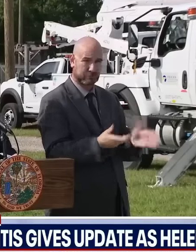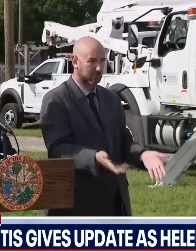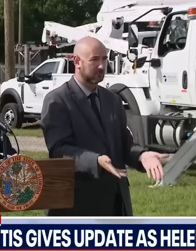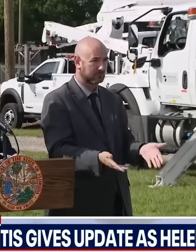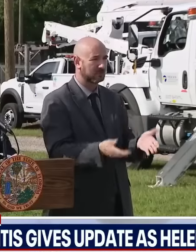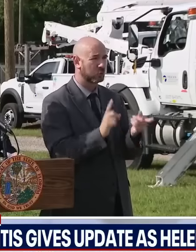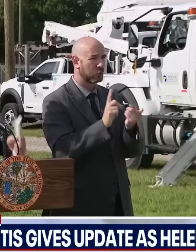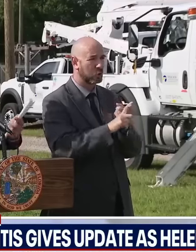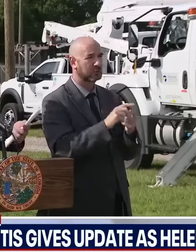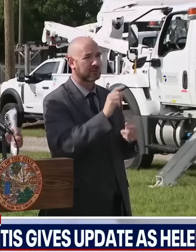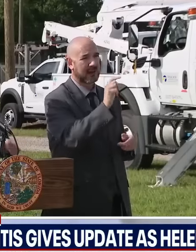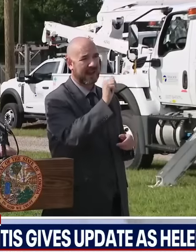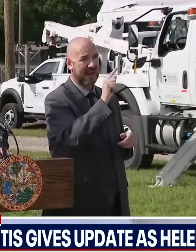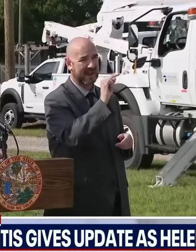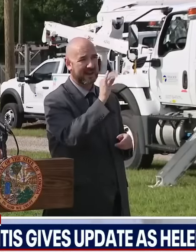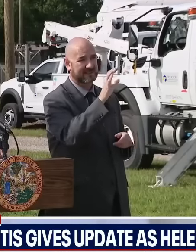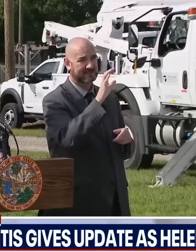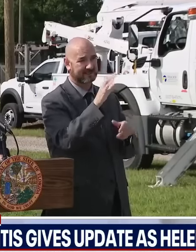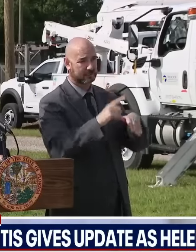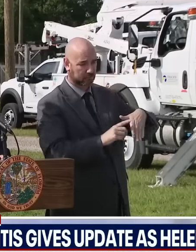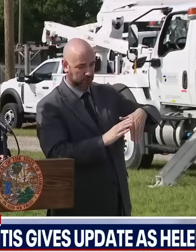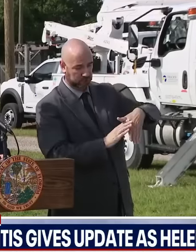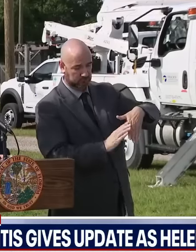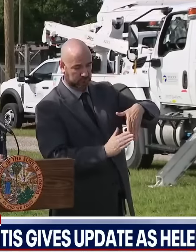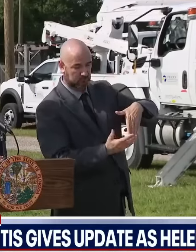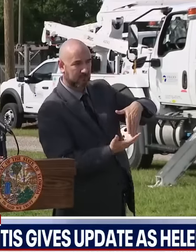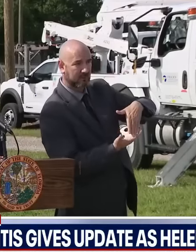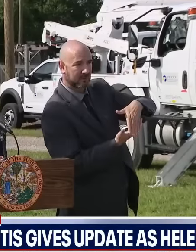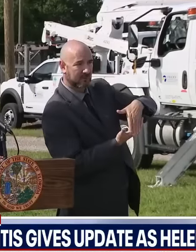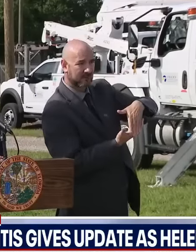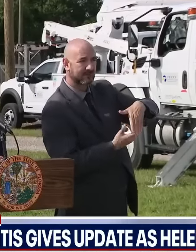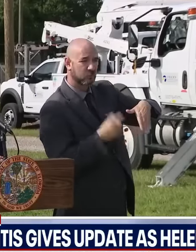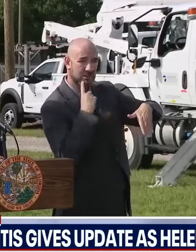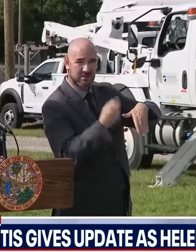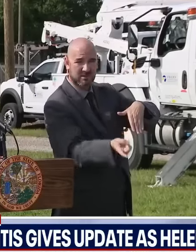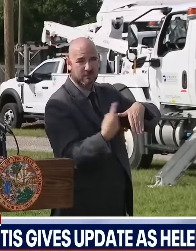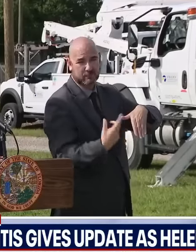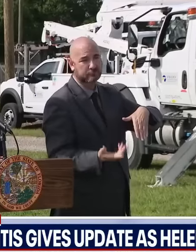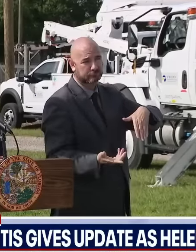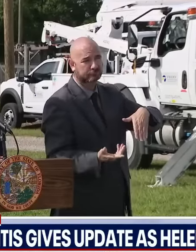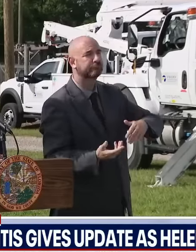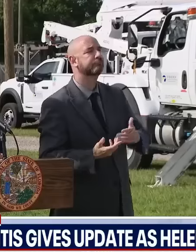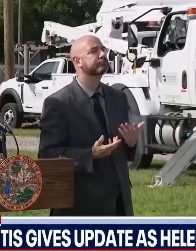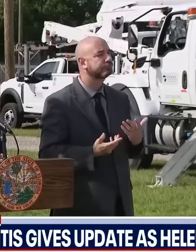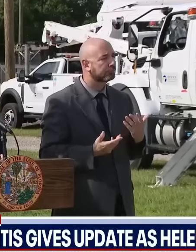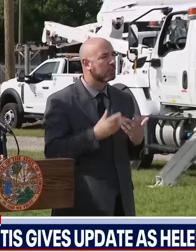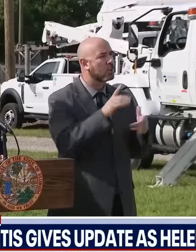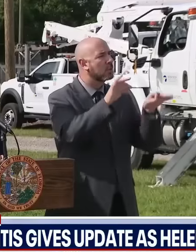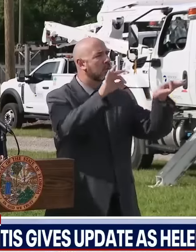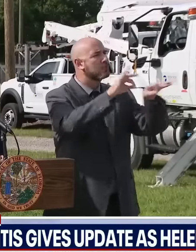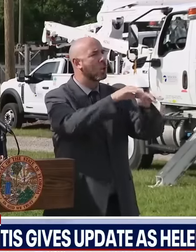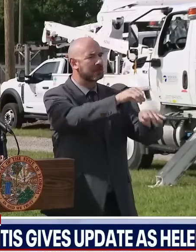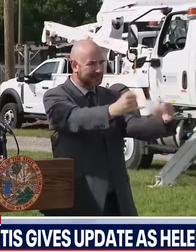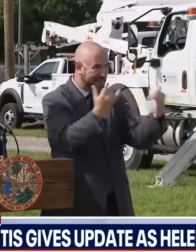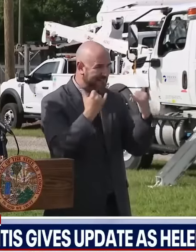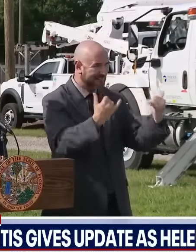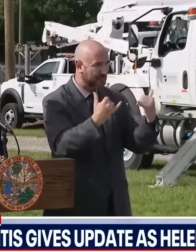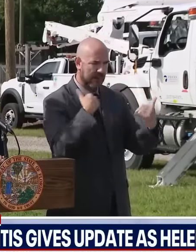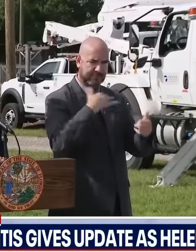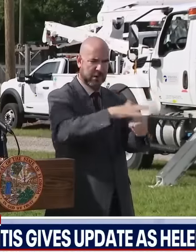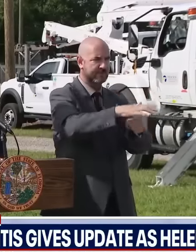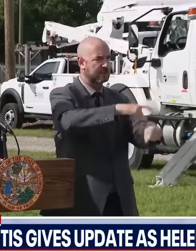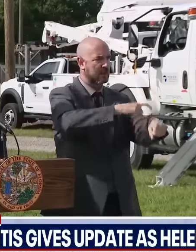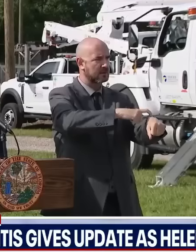So that will happen. So, please, you have time now to put your plan in place and to make the arrangements. Time's running out, though,